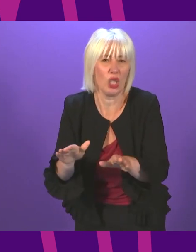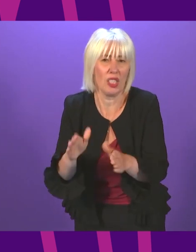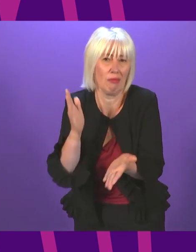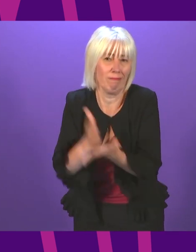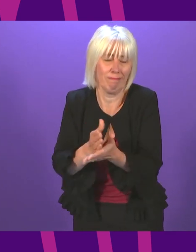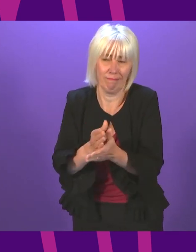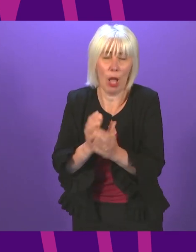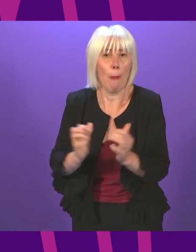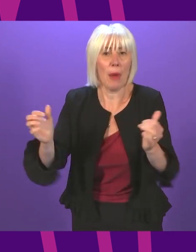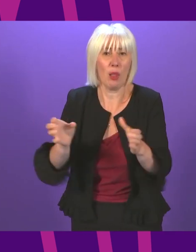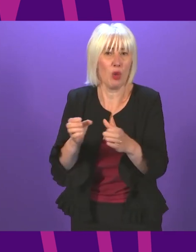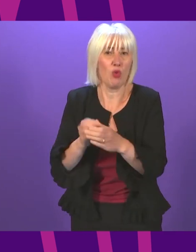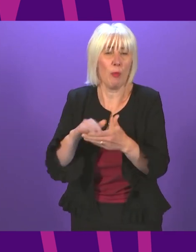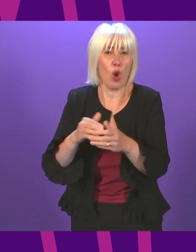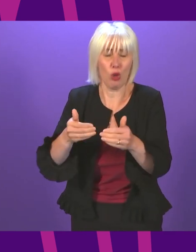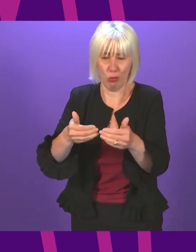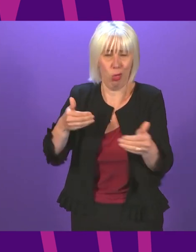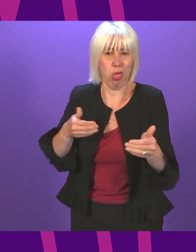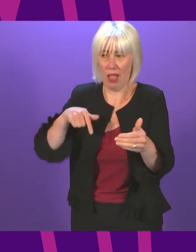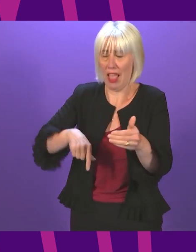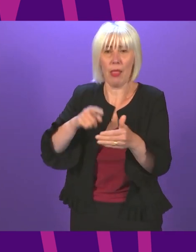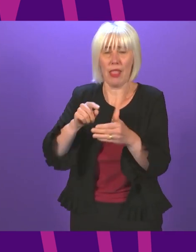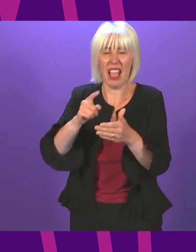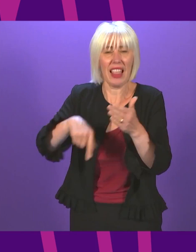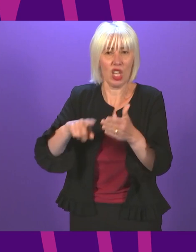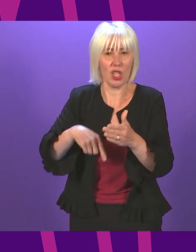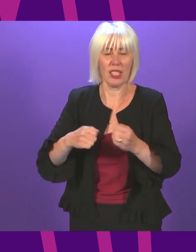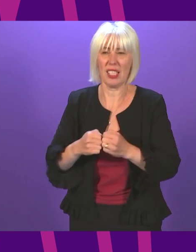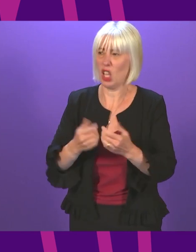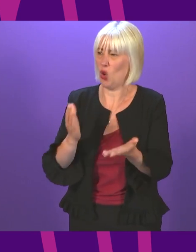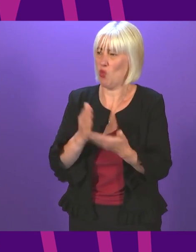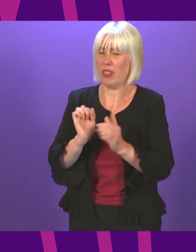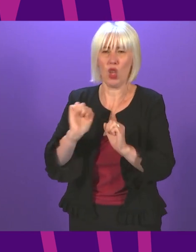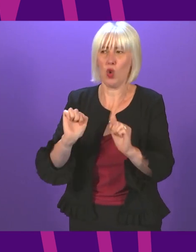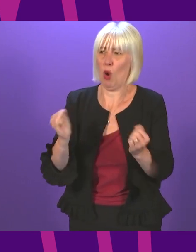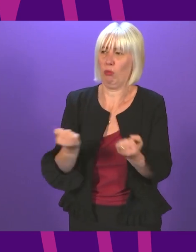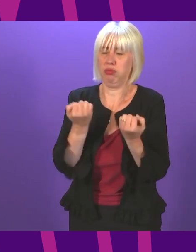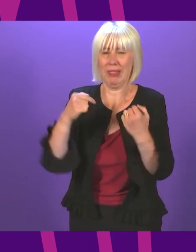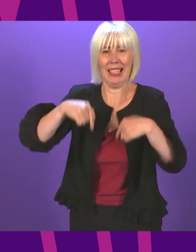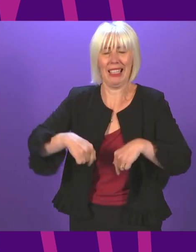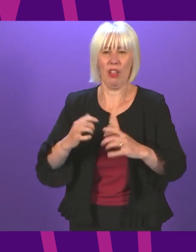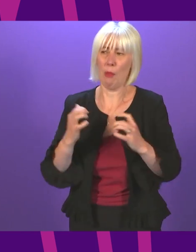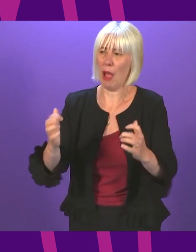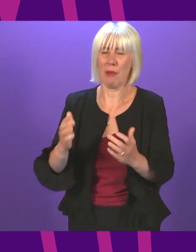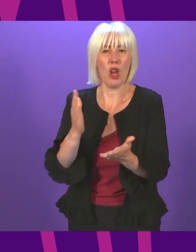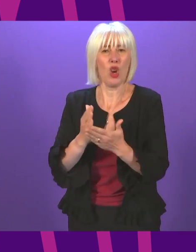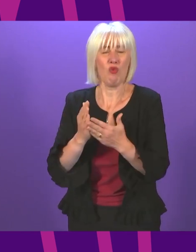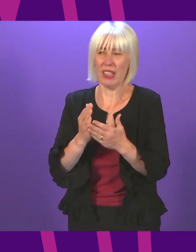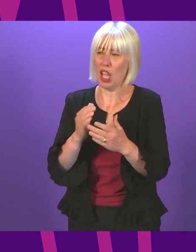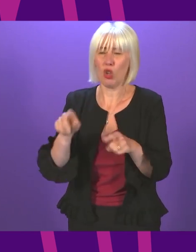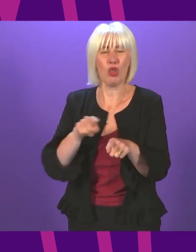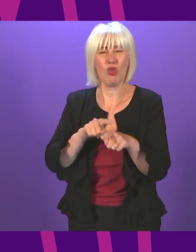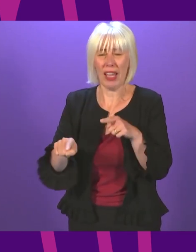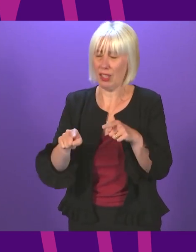in the election, to criticise a party that increased its presence in this parliament and is actually intent on trying to achieve